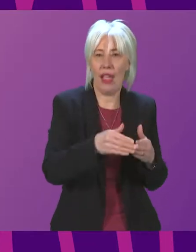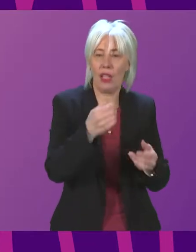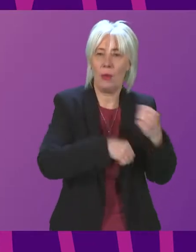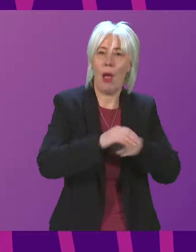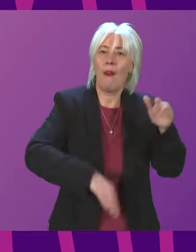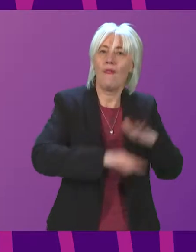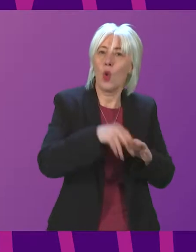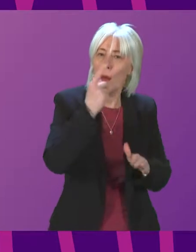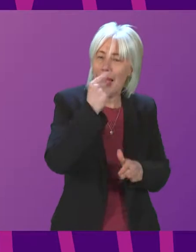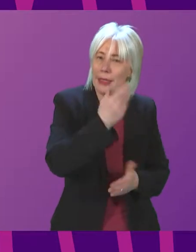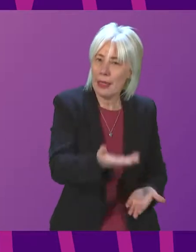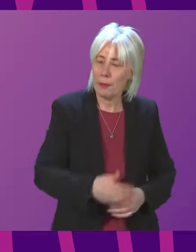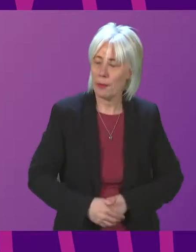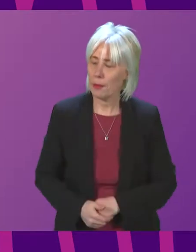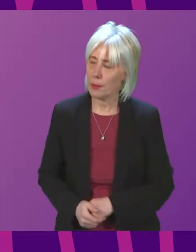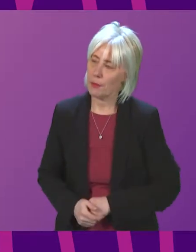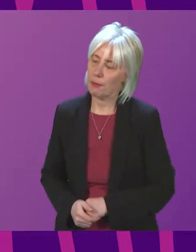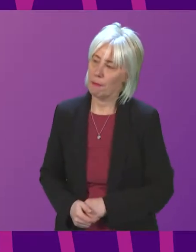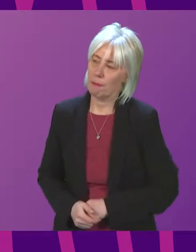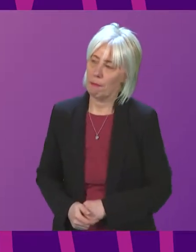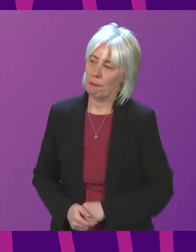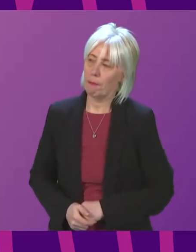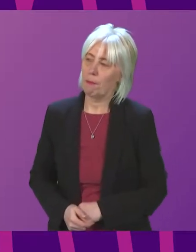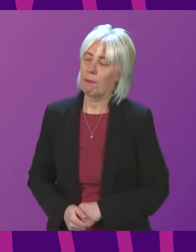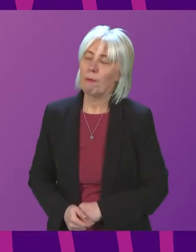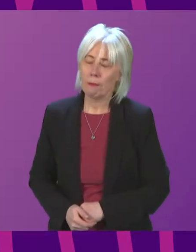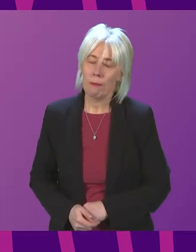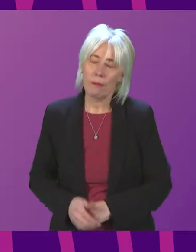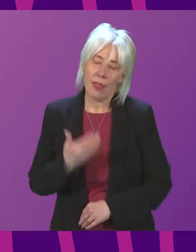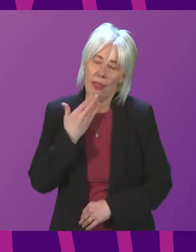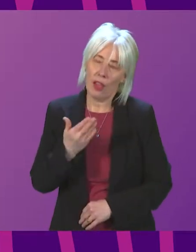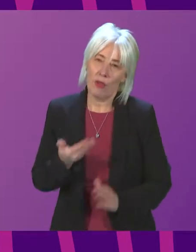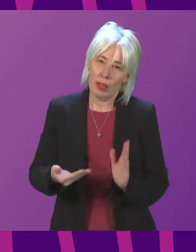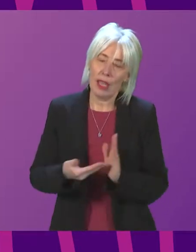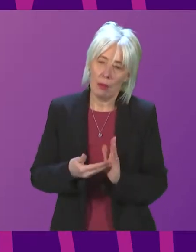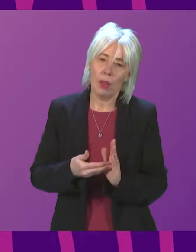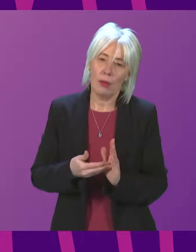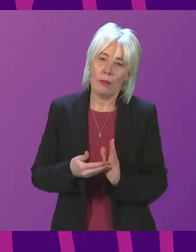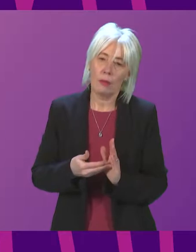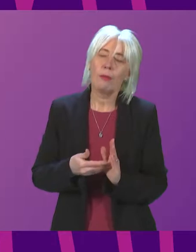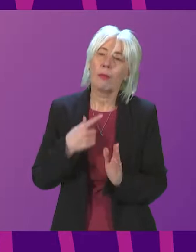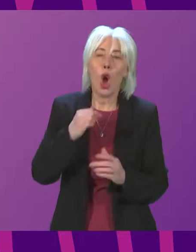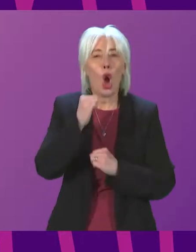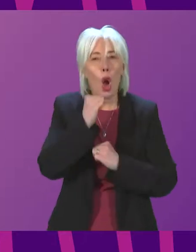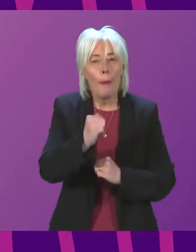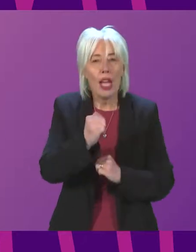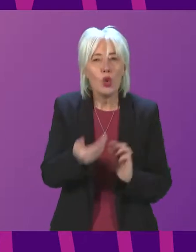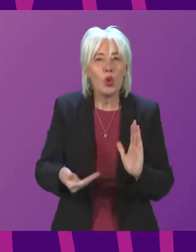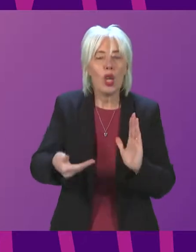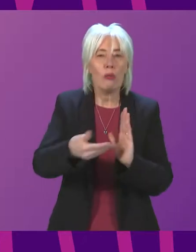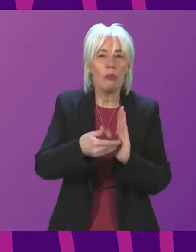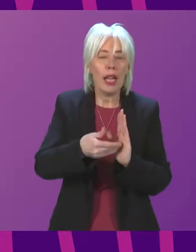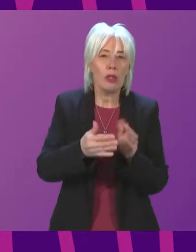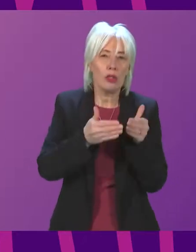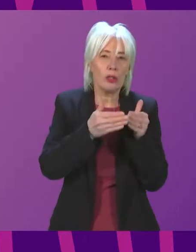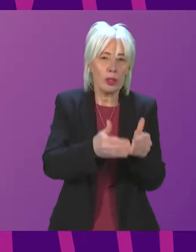capacity? Minister. Thank you, for a supplementary question. She asked me to commit to additional tonnage and she will